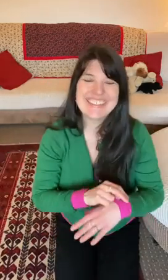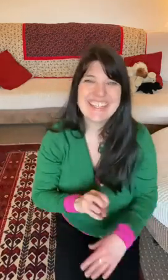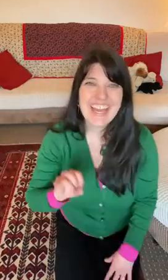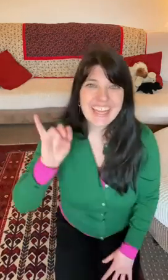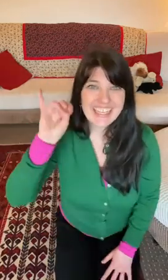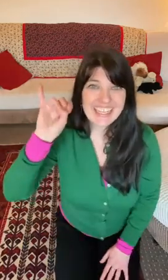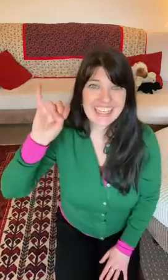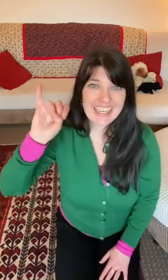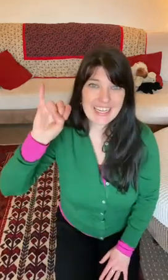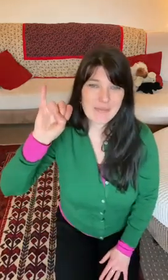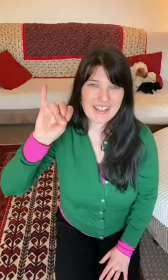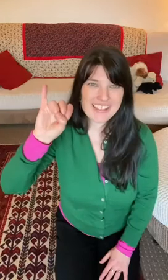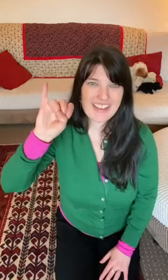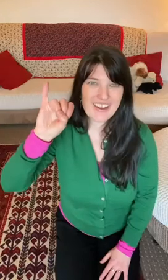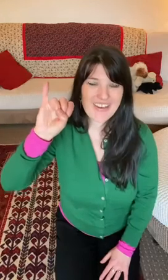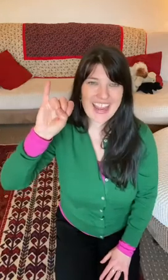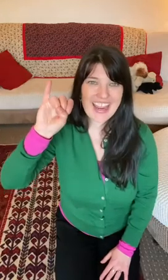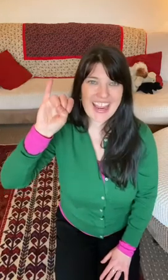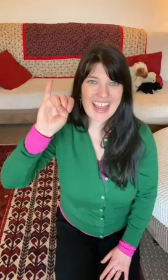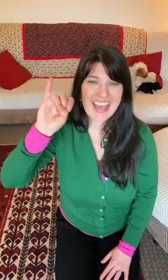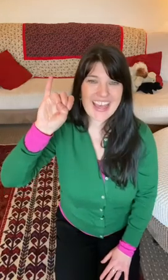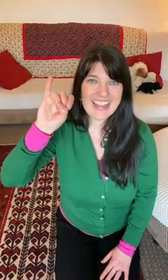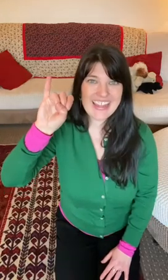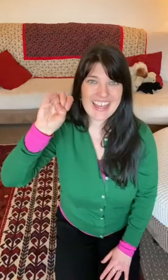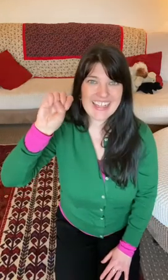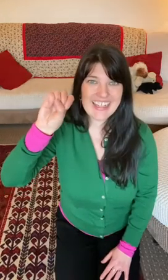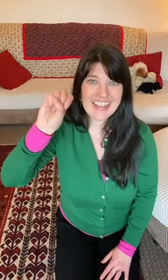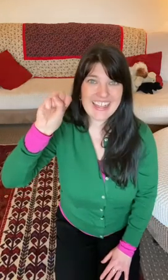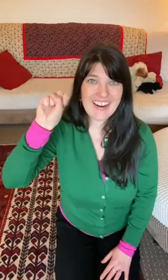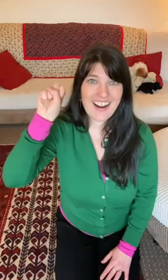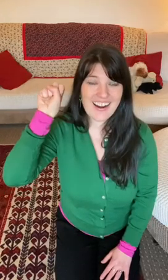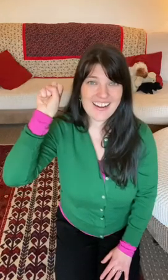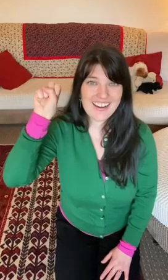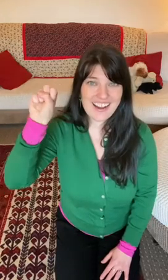He melts away and then there are none.